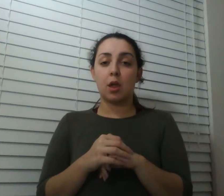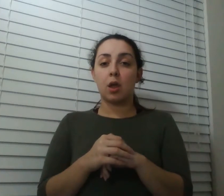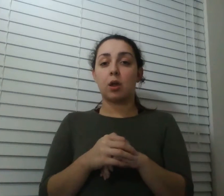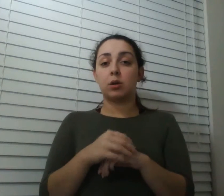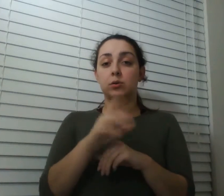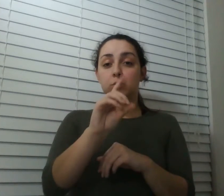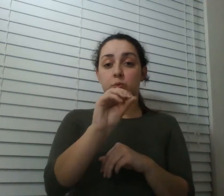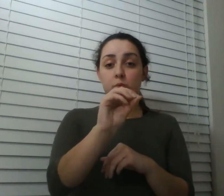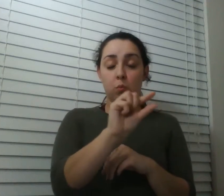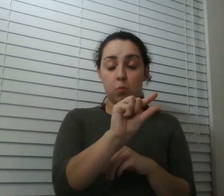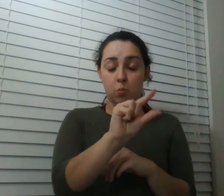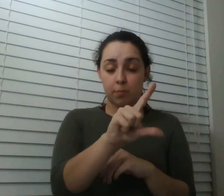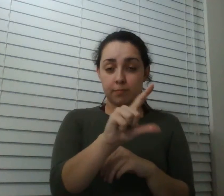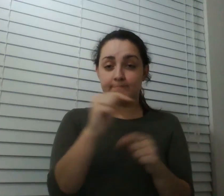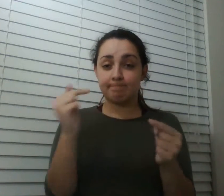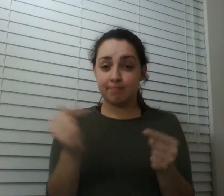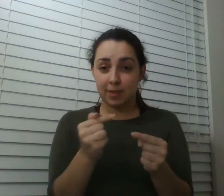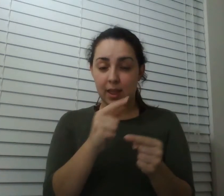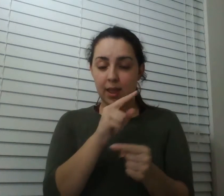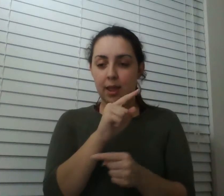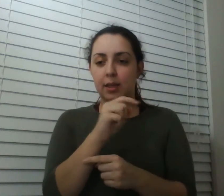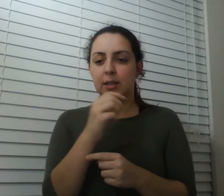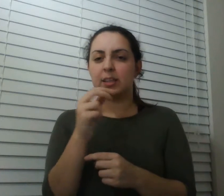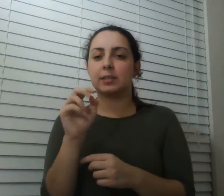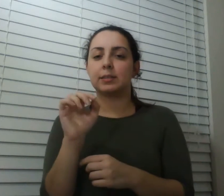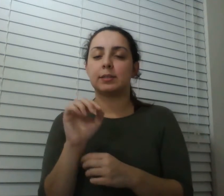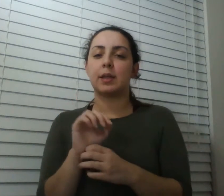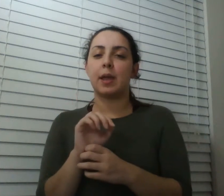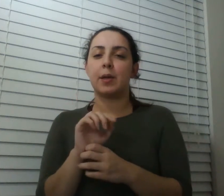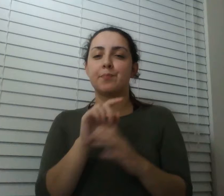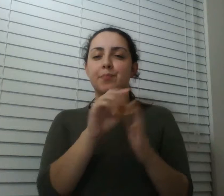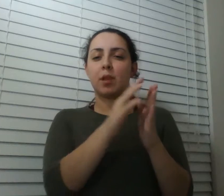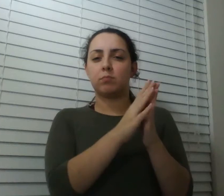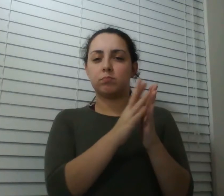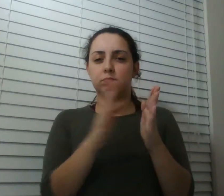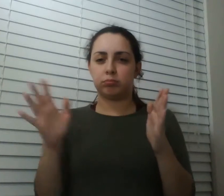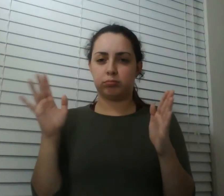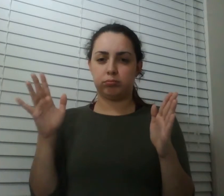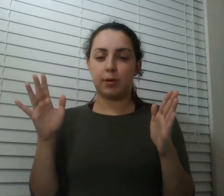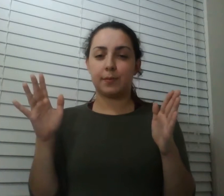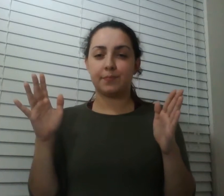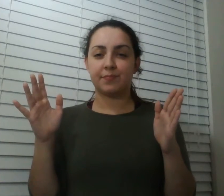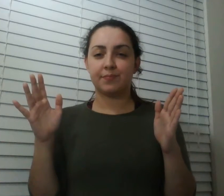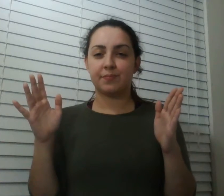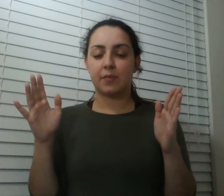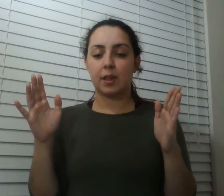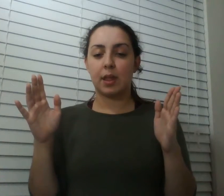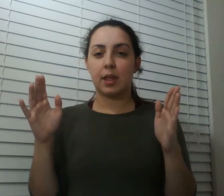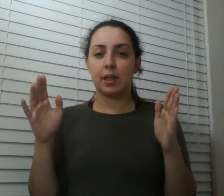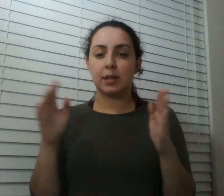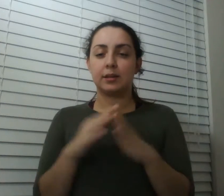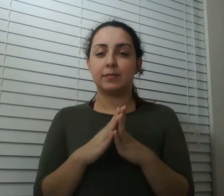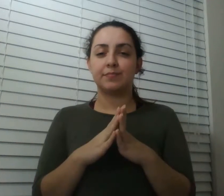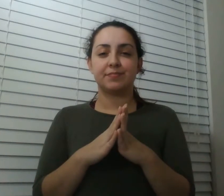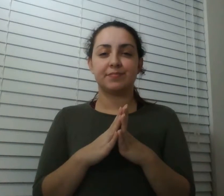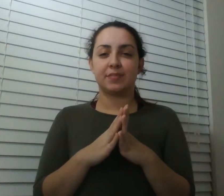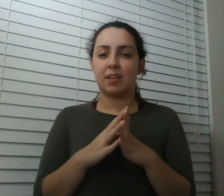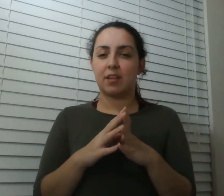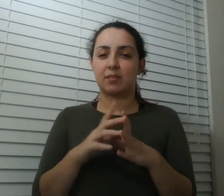.5 times contraction intervals in minutes what well so they're saying if you